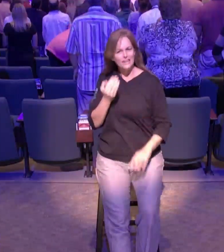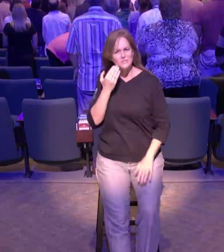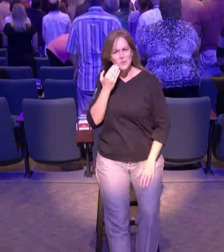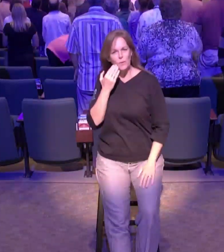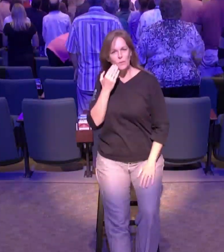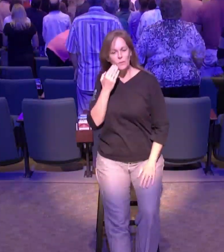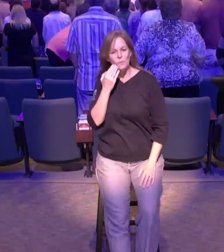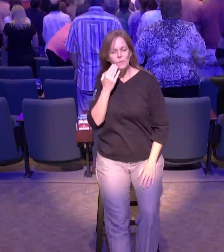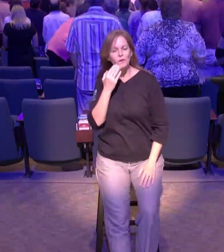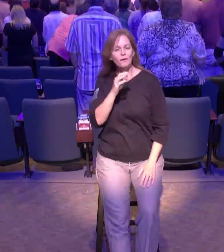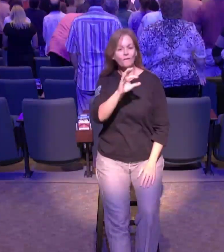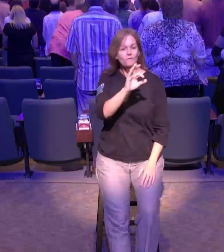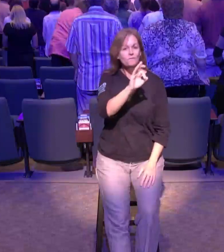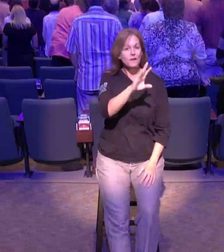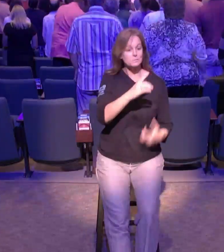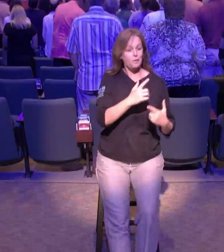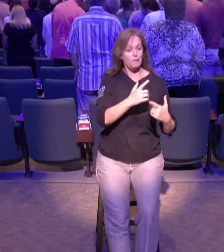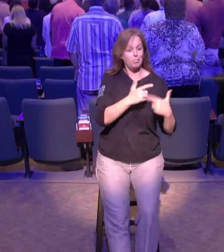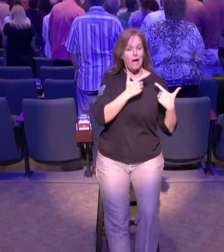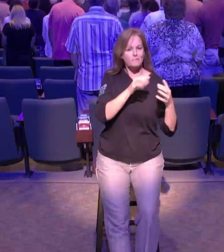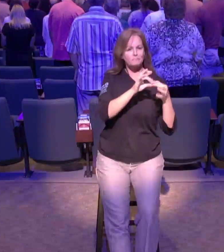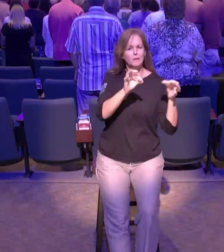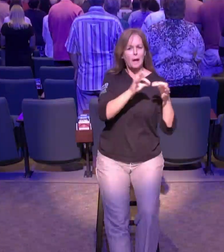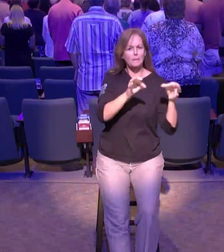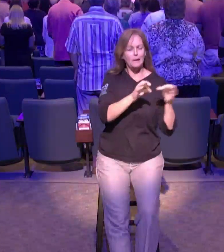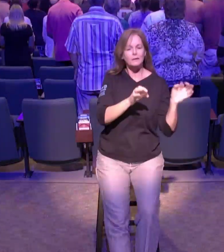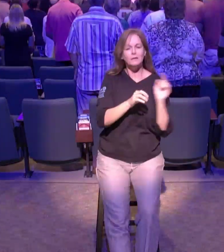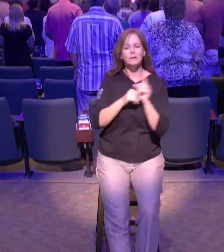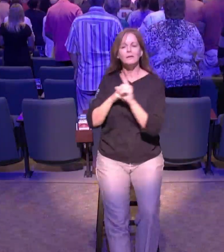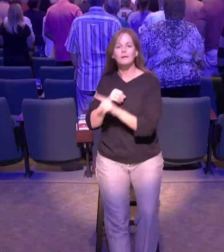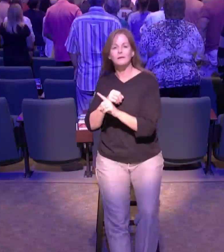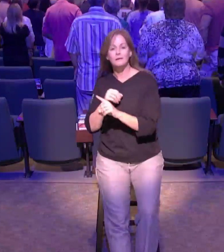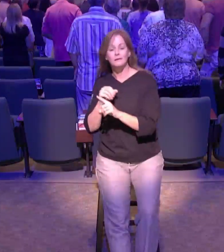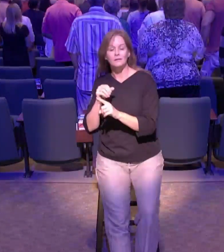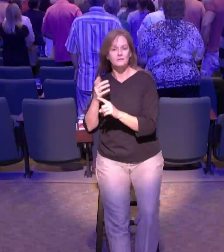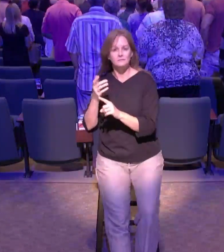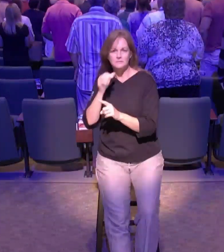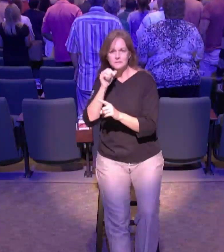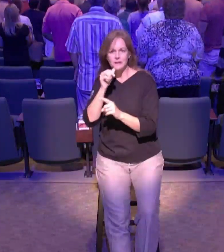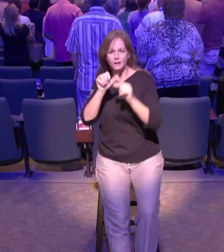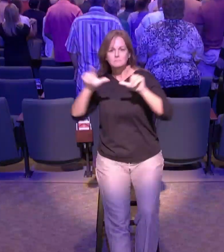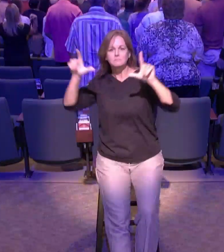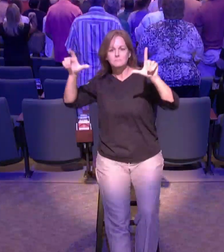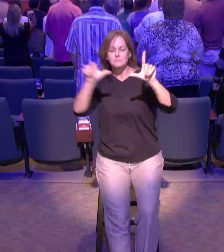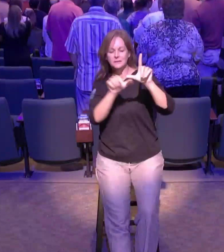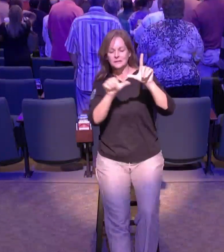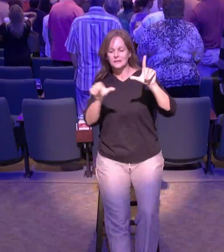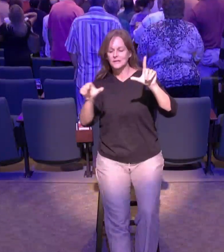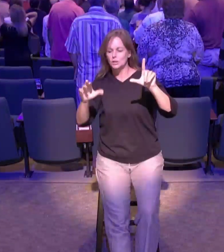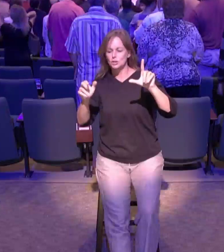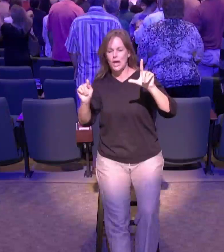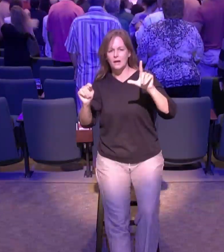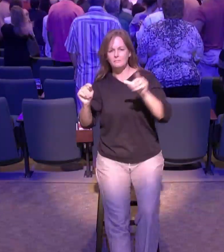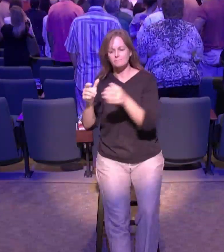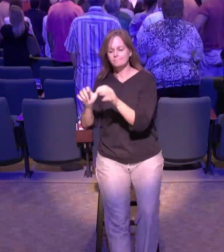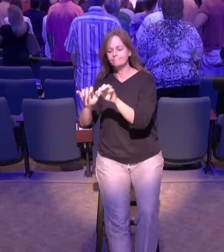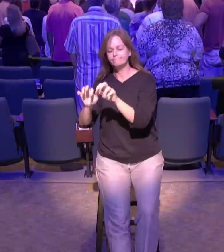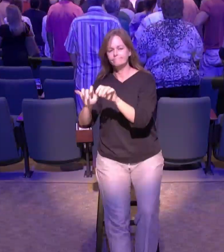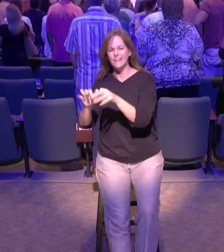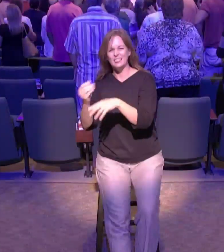our prayer teams are here to pray with you guys this is going to be a great season that we're stepping into as a church i want you to know i love you i'm excited about what